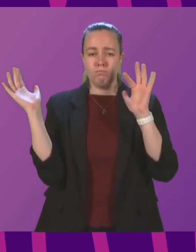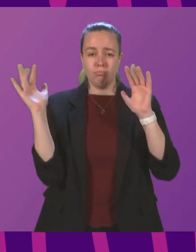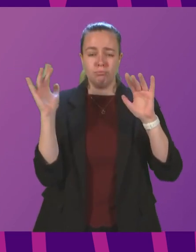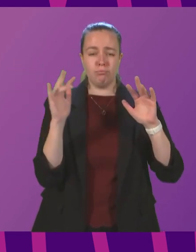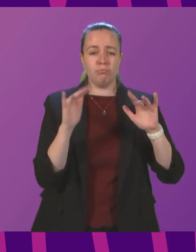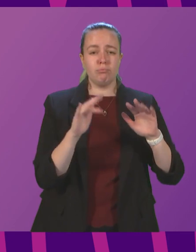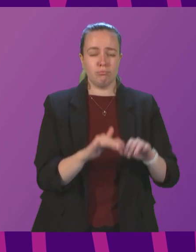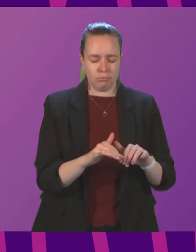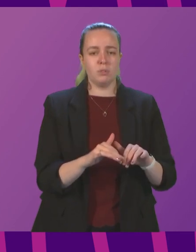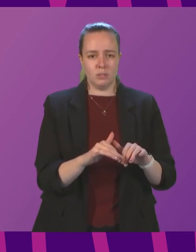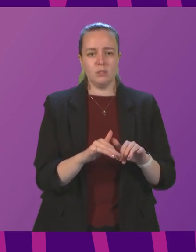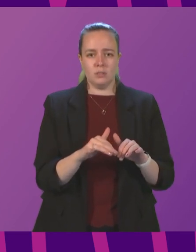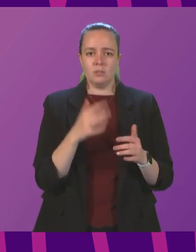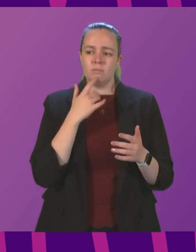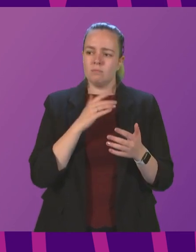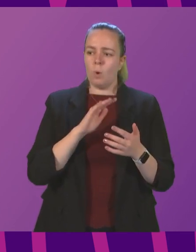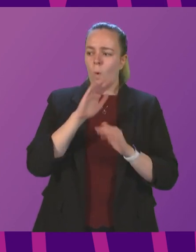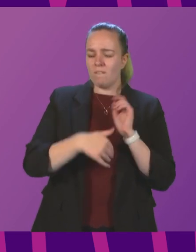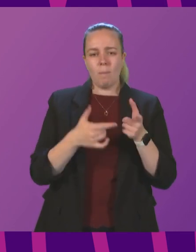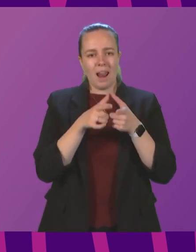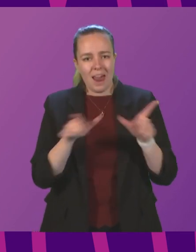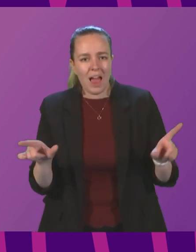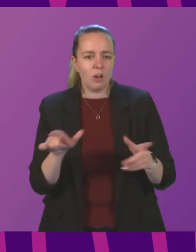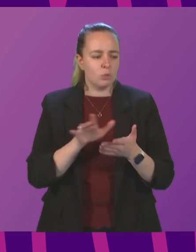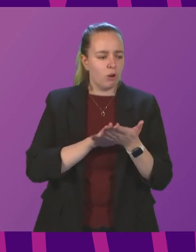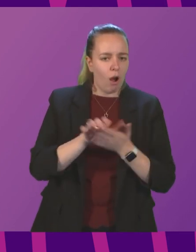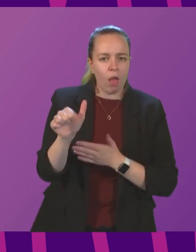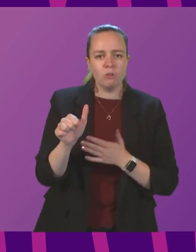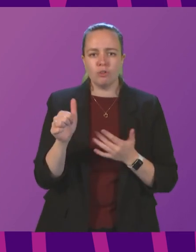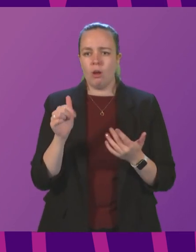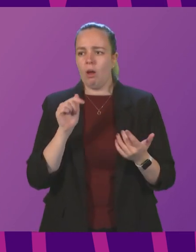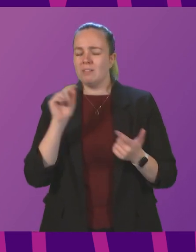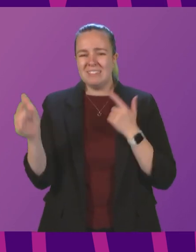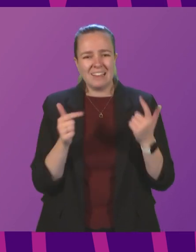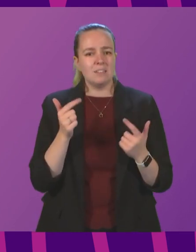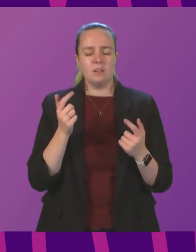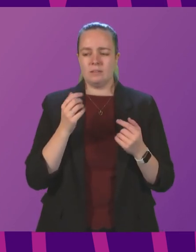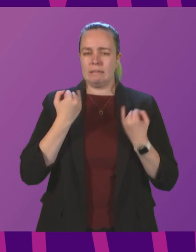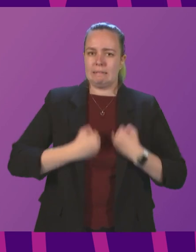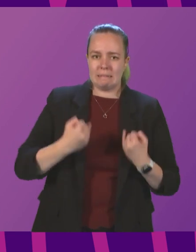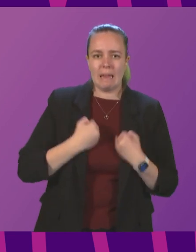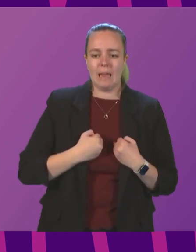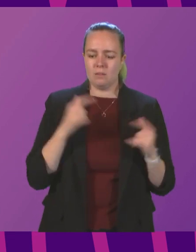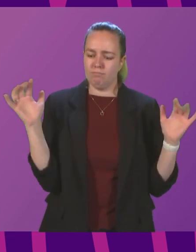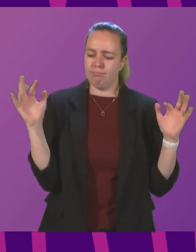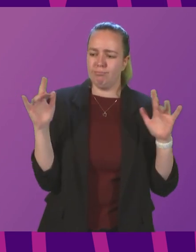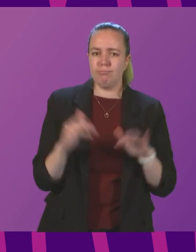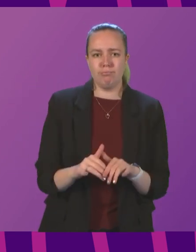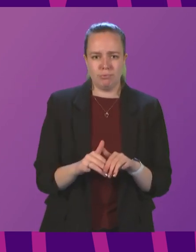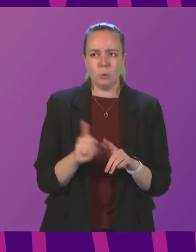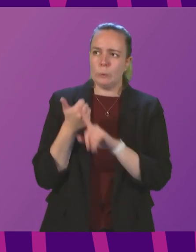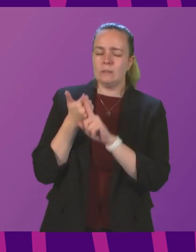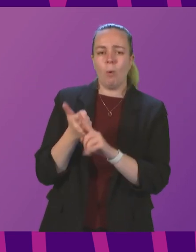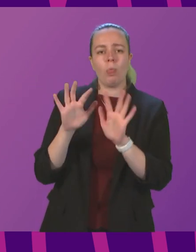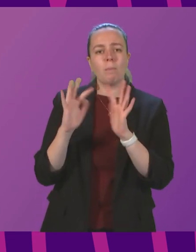barriers of language, culture, distance and diseases to come together for the planet. With